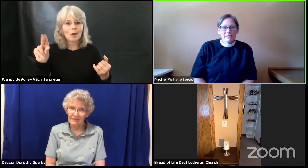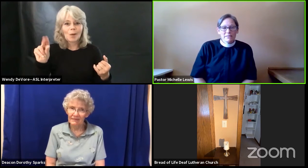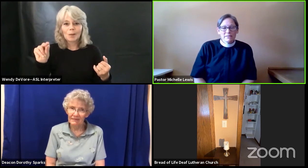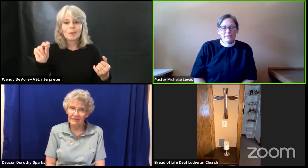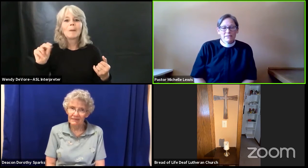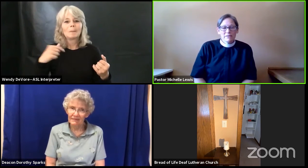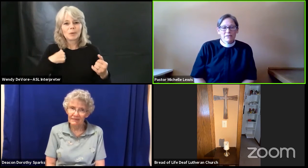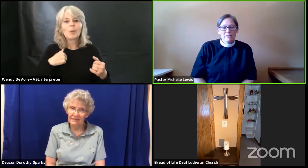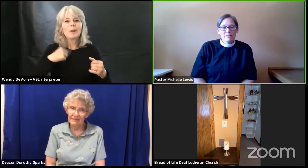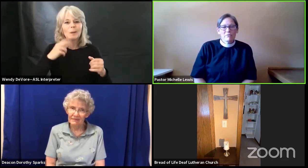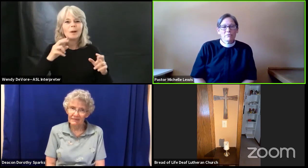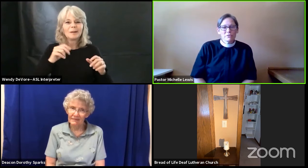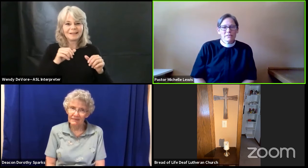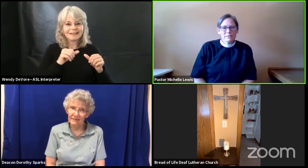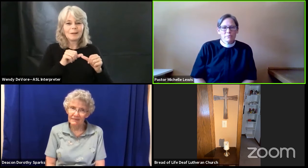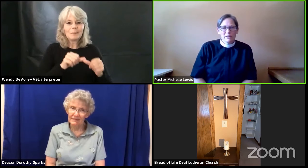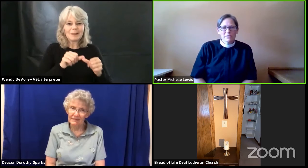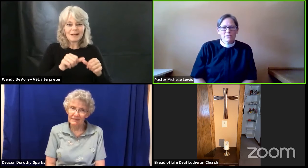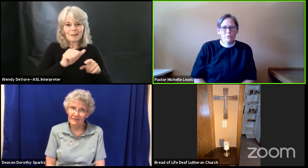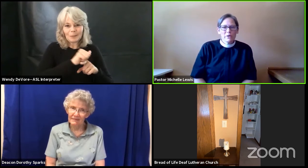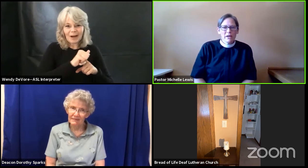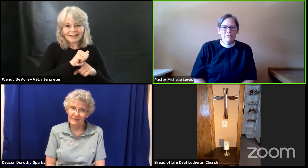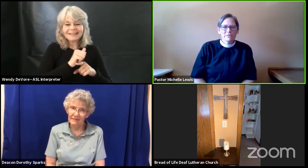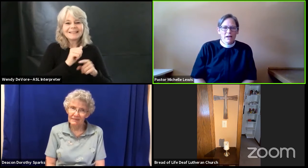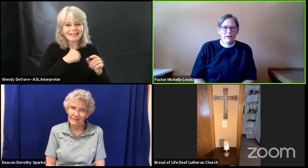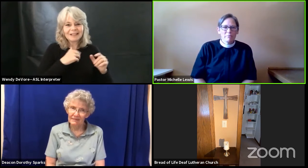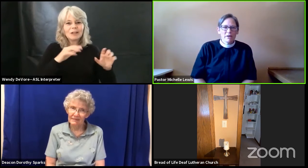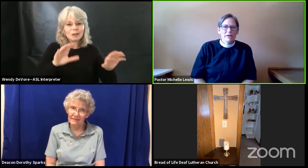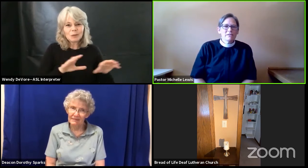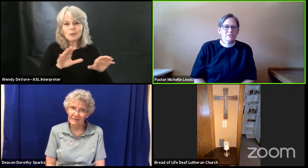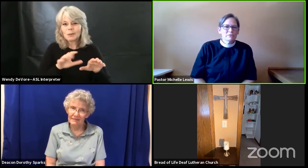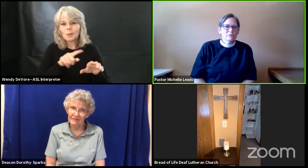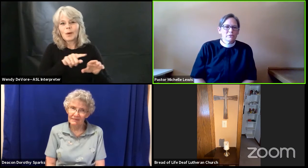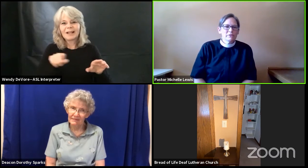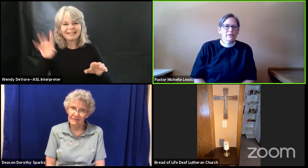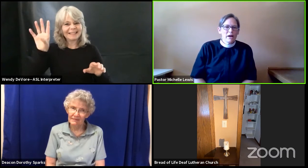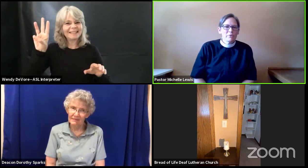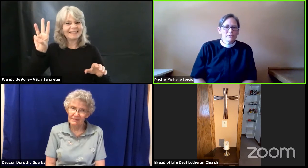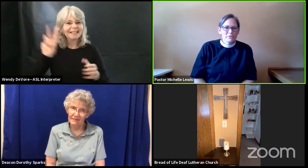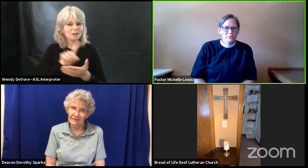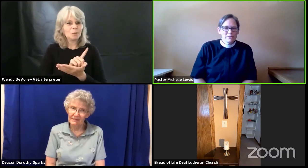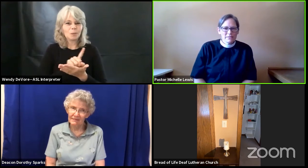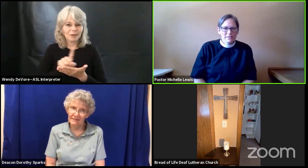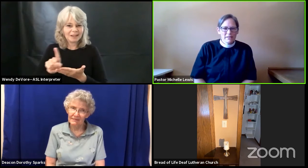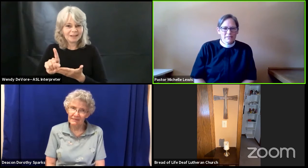for six weeks, so we have time to learn how to do these things.